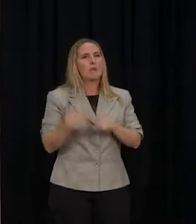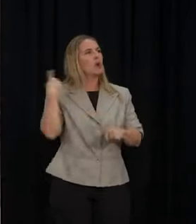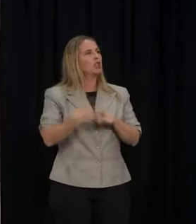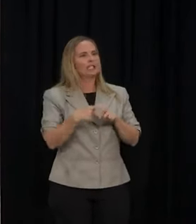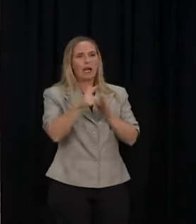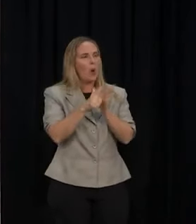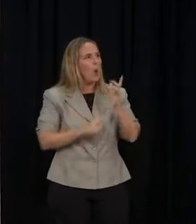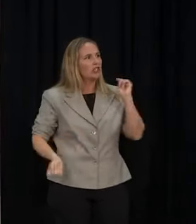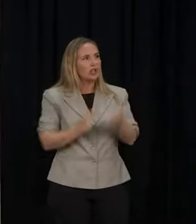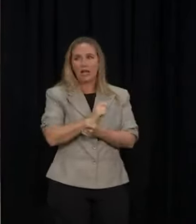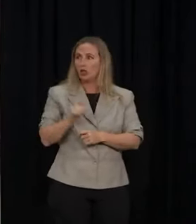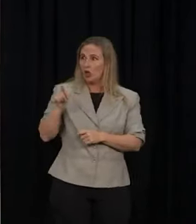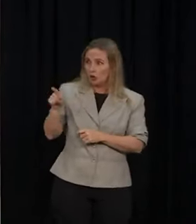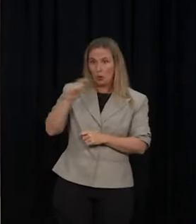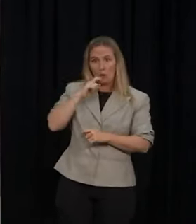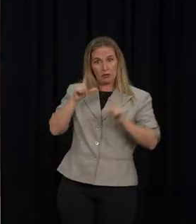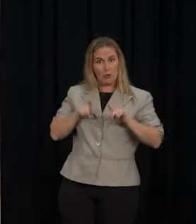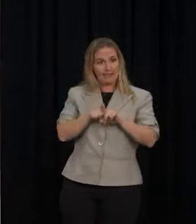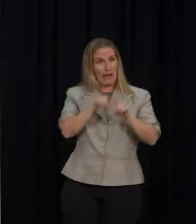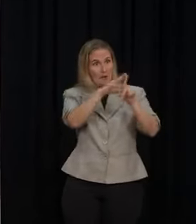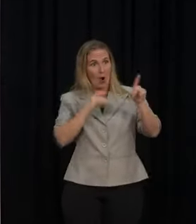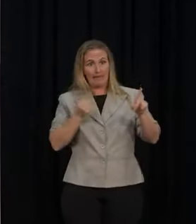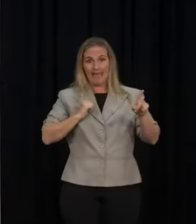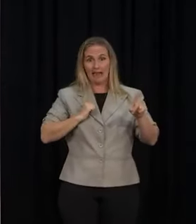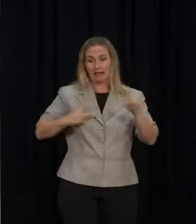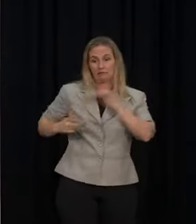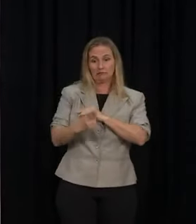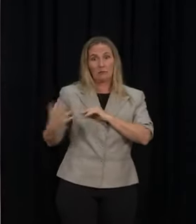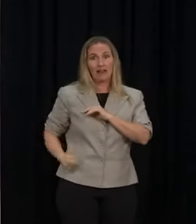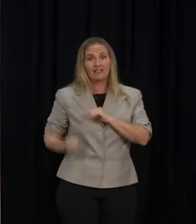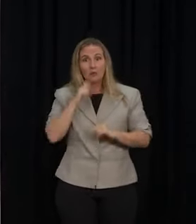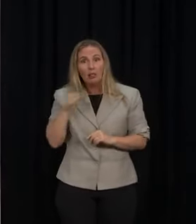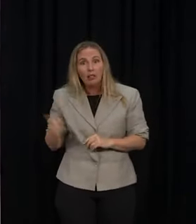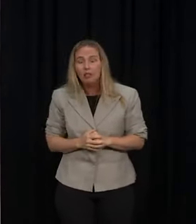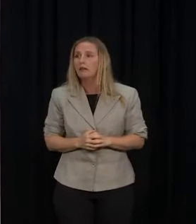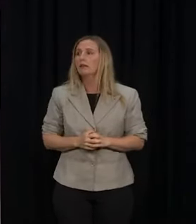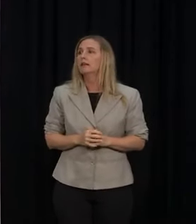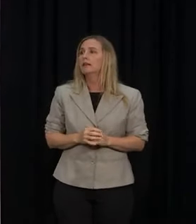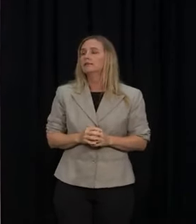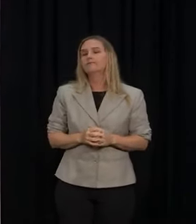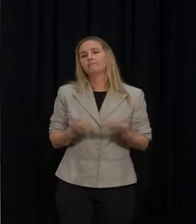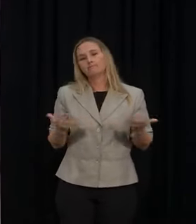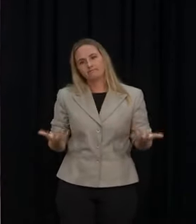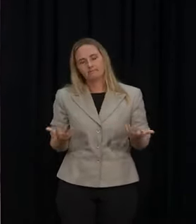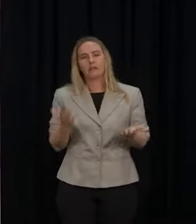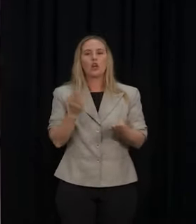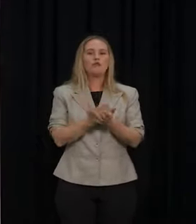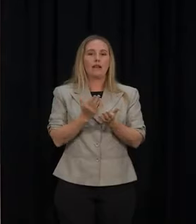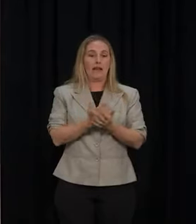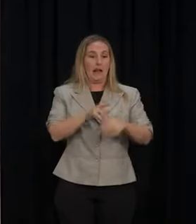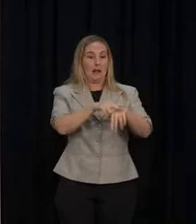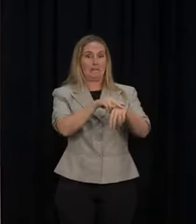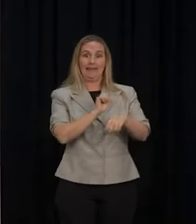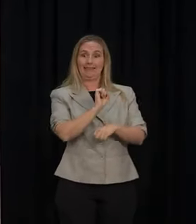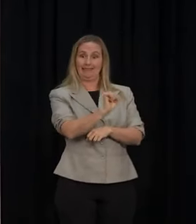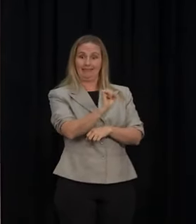And are you looking at doing anything about it? Yeah, and look, ultimately, I think the first thing I'd say is those decisions would sit with the police. They'd have both the